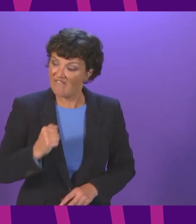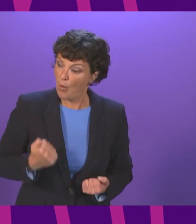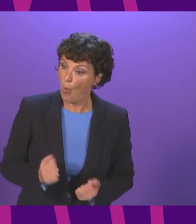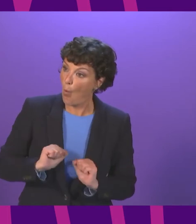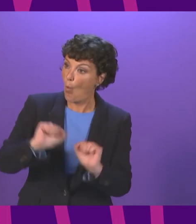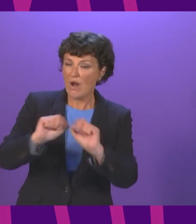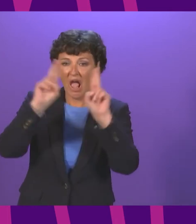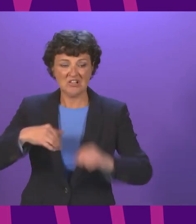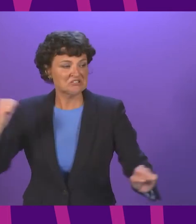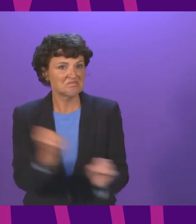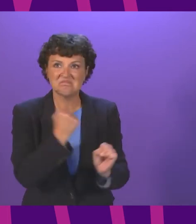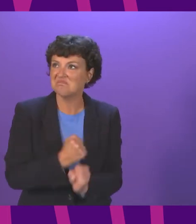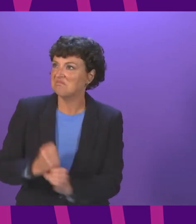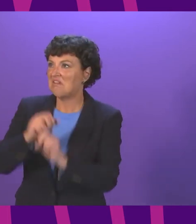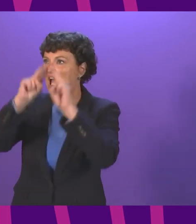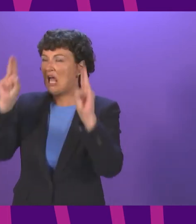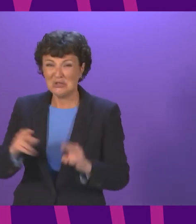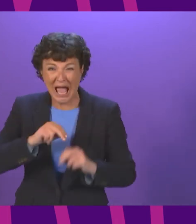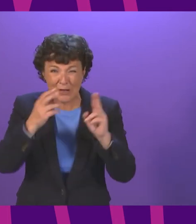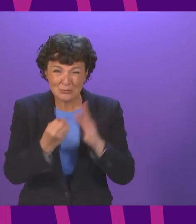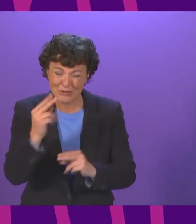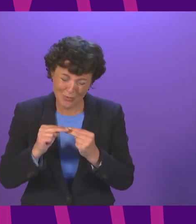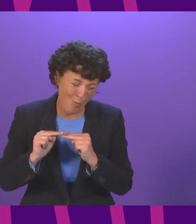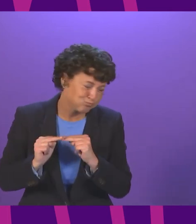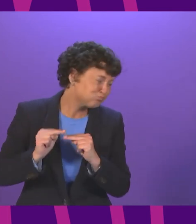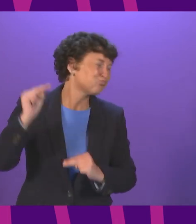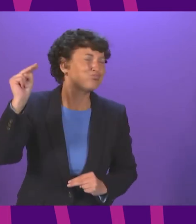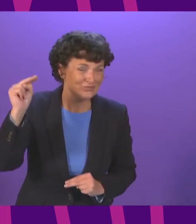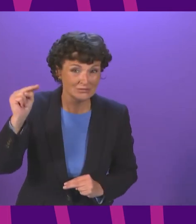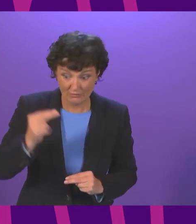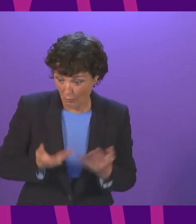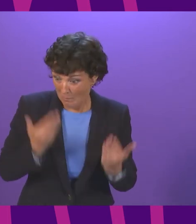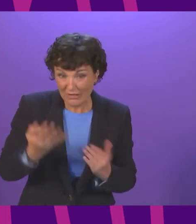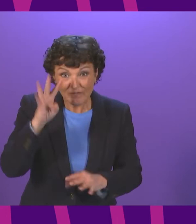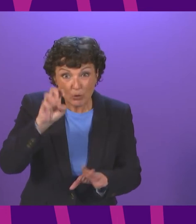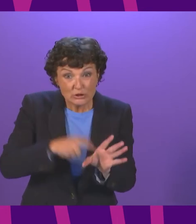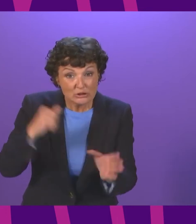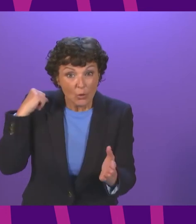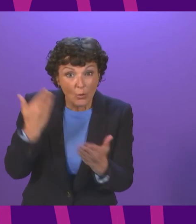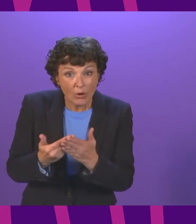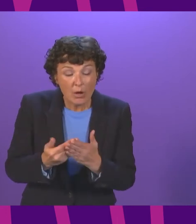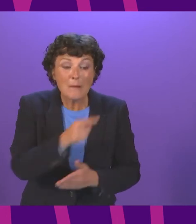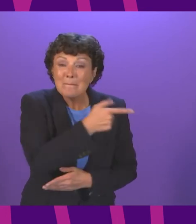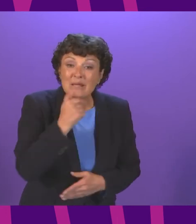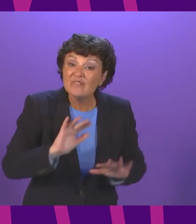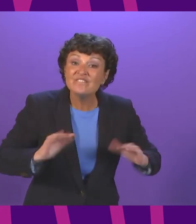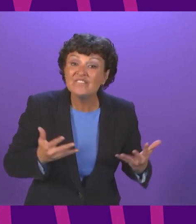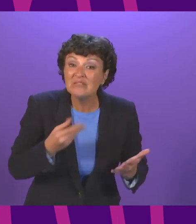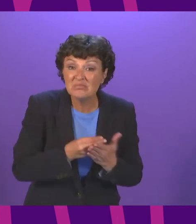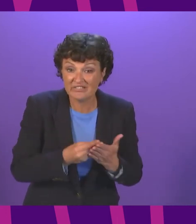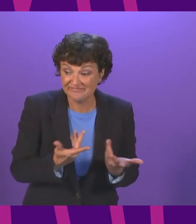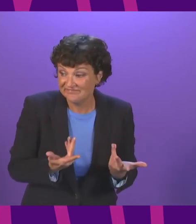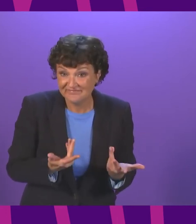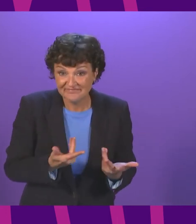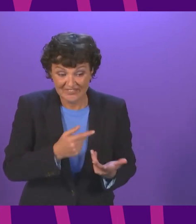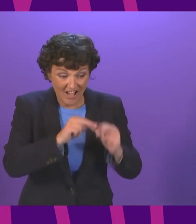renovations with house prices shooting up at the fastest rate in 14 years compared with the have-nots with the number of